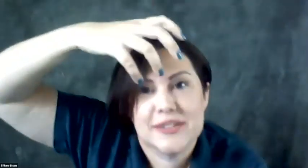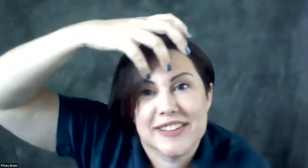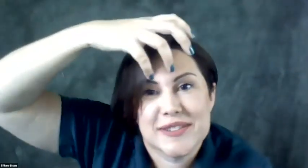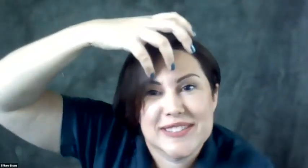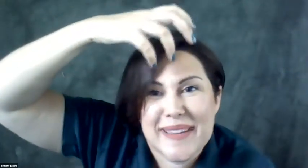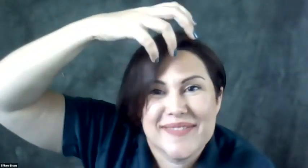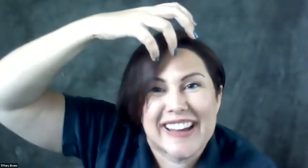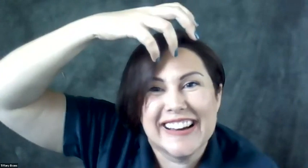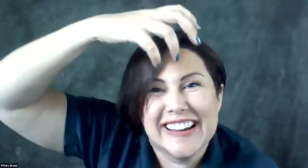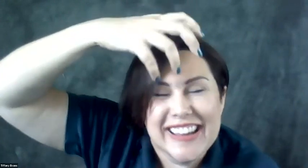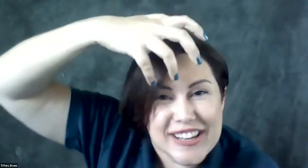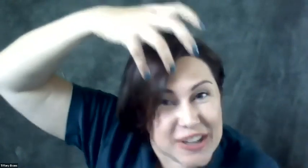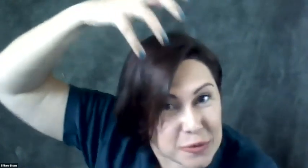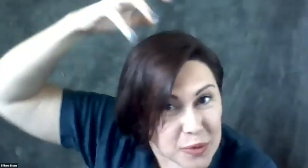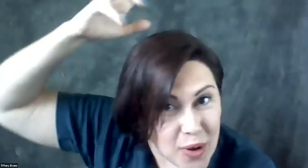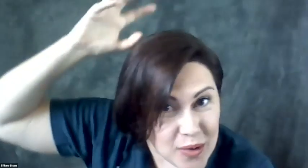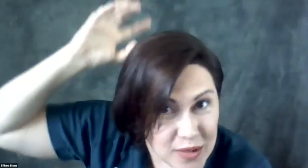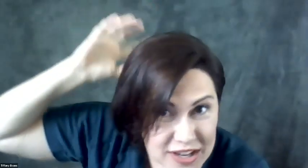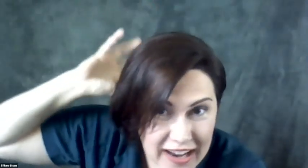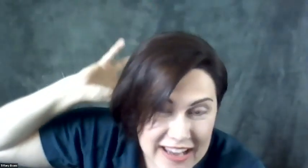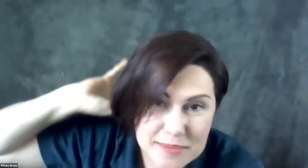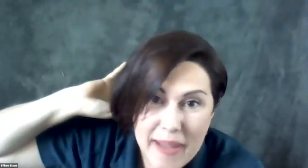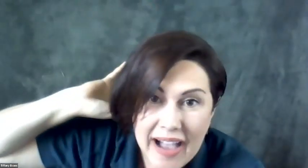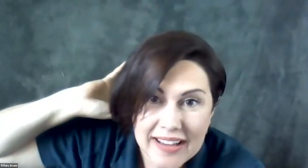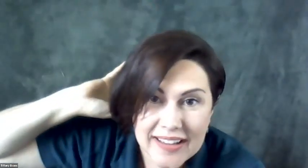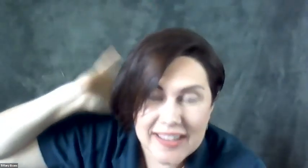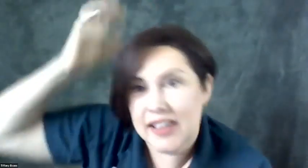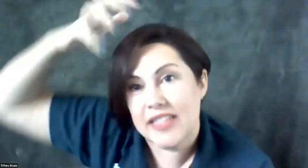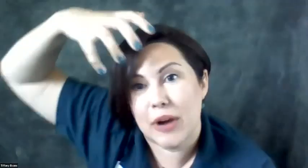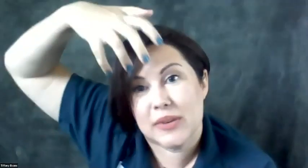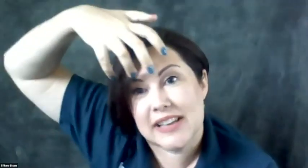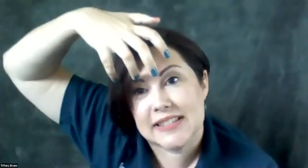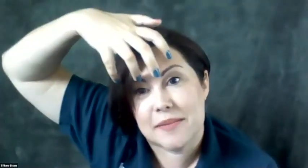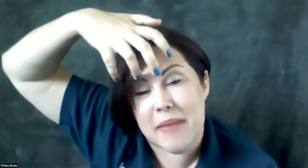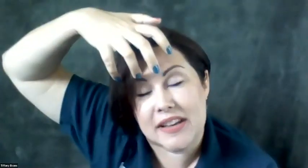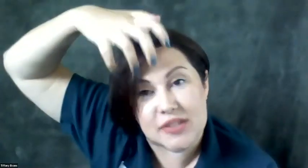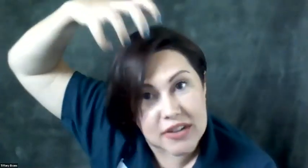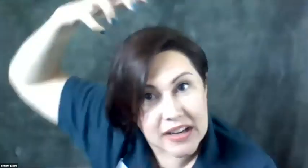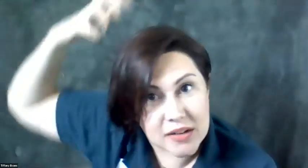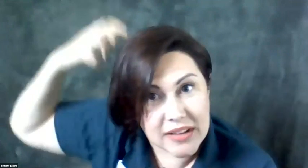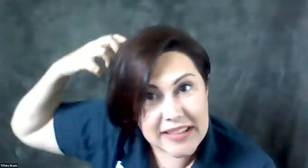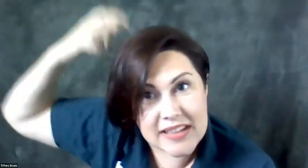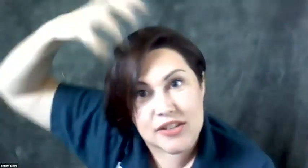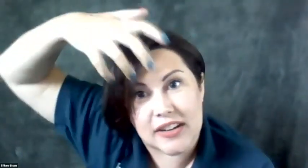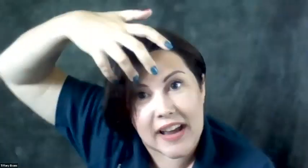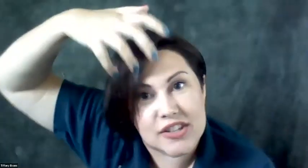down so you can see my hand better. You're going to roll your hand back. That represents the main. So you're not going to go like this. You're going to actually